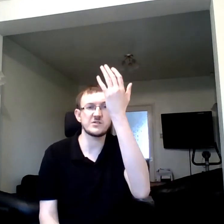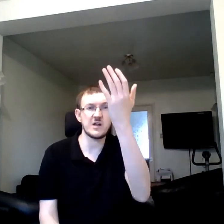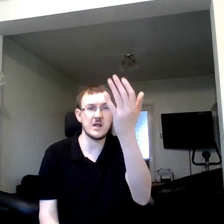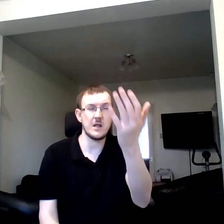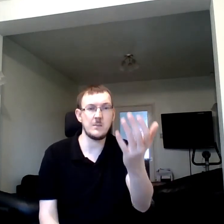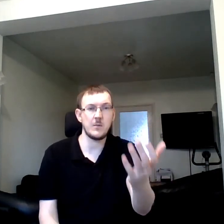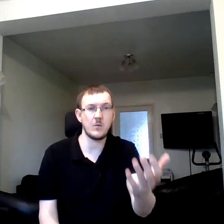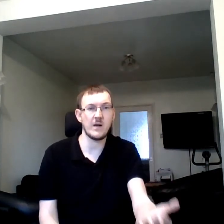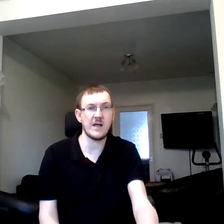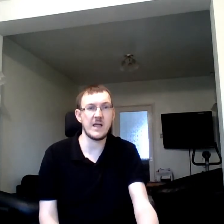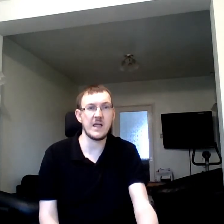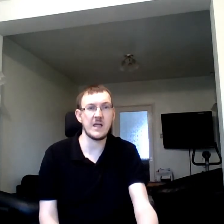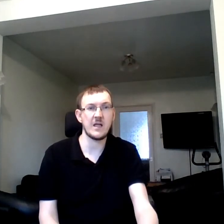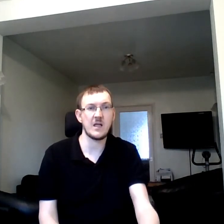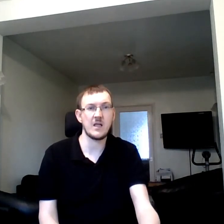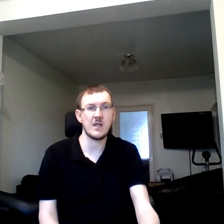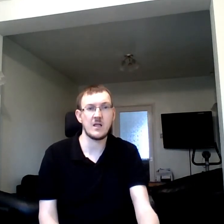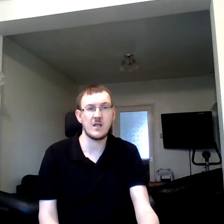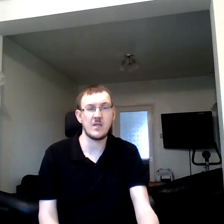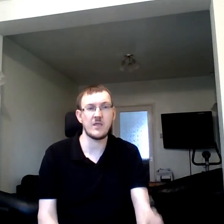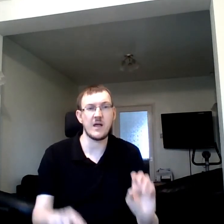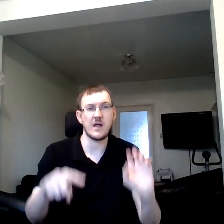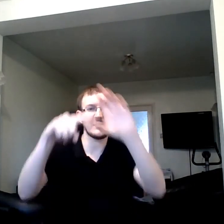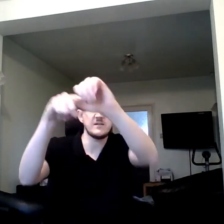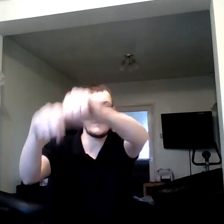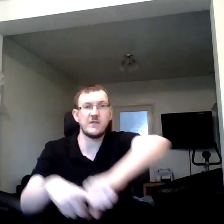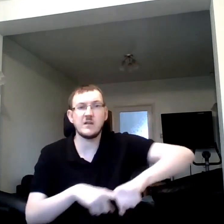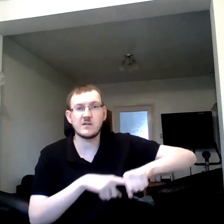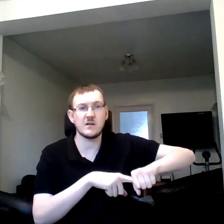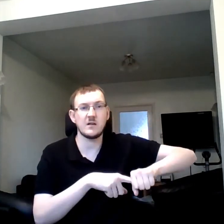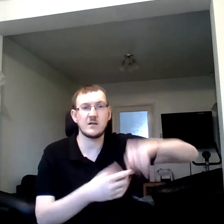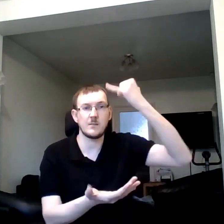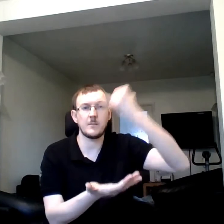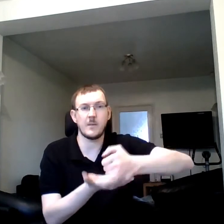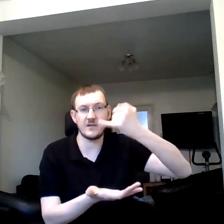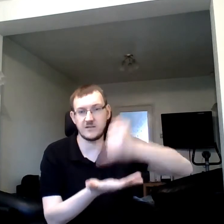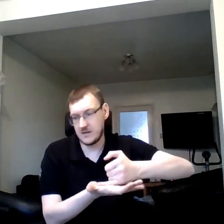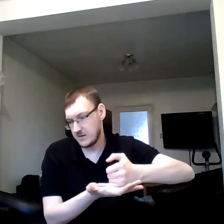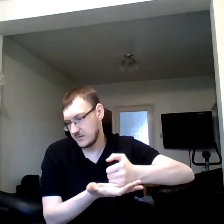shame away that defeated my sin.